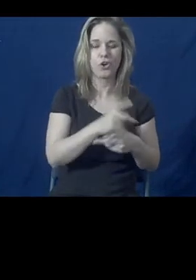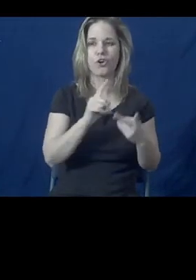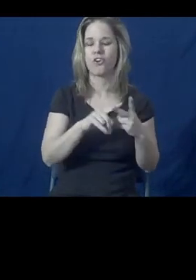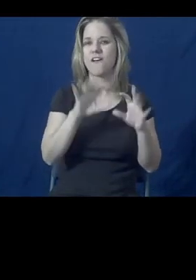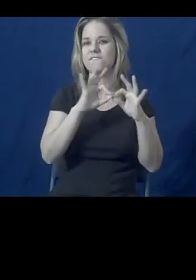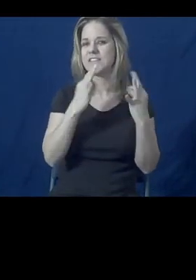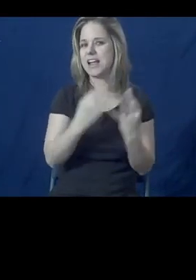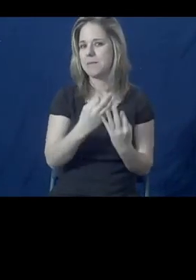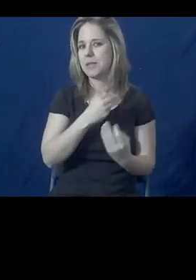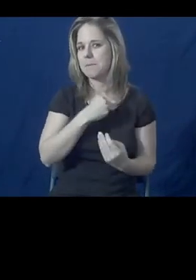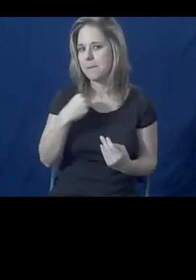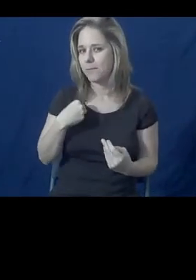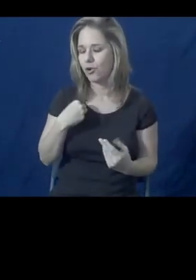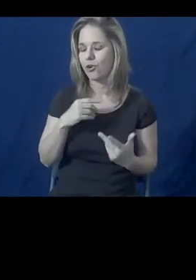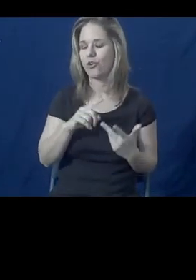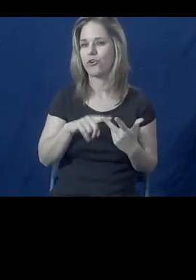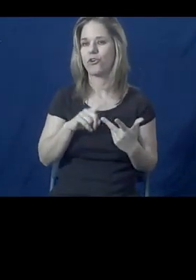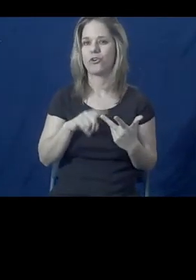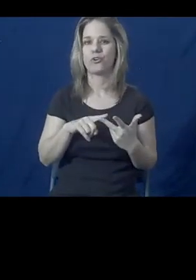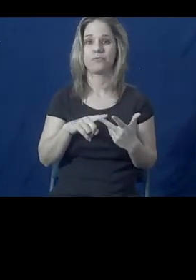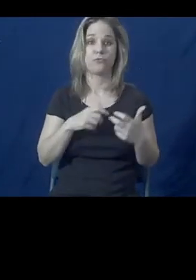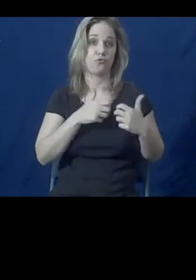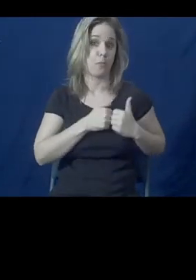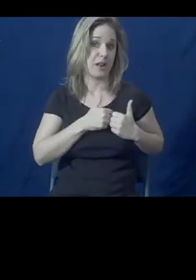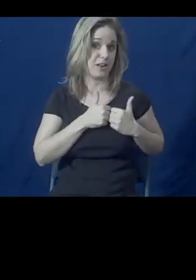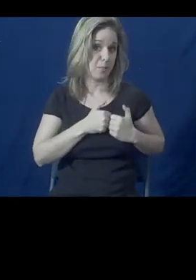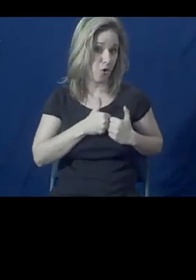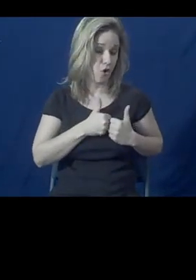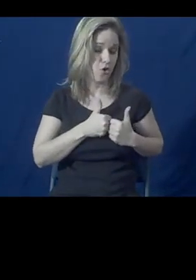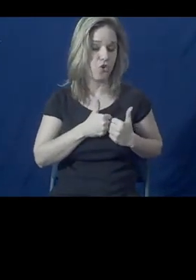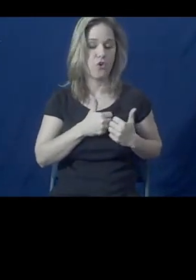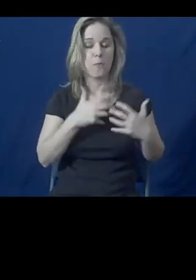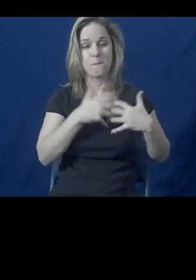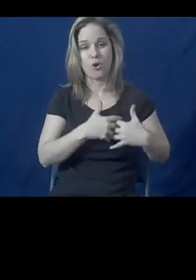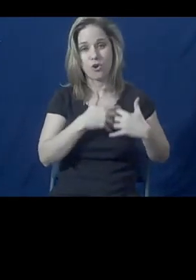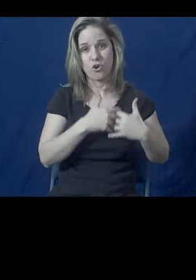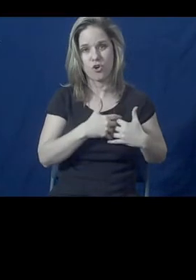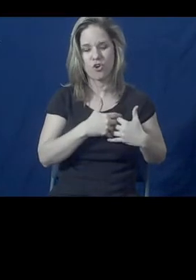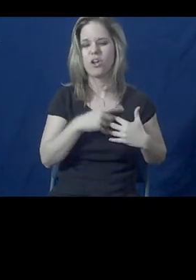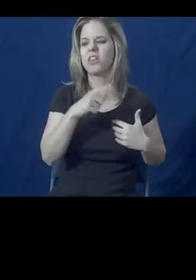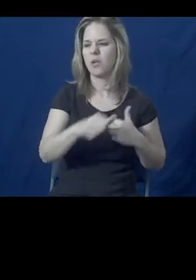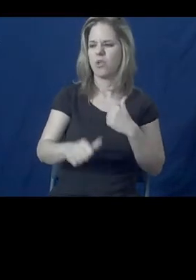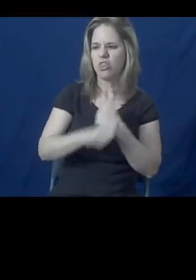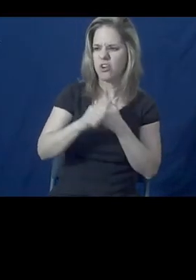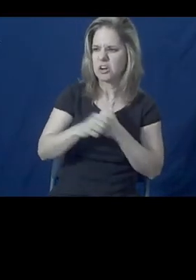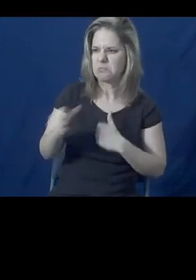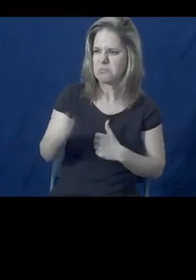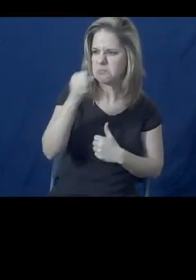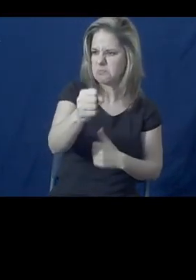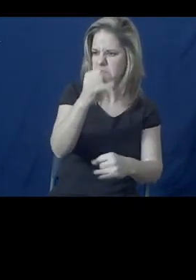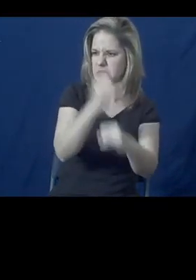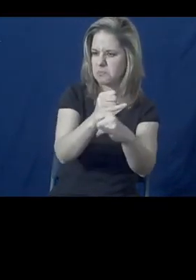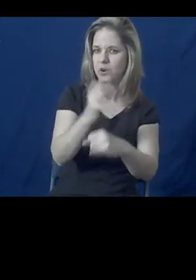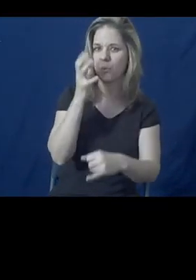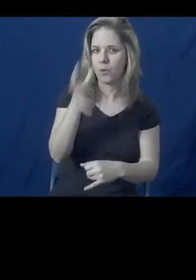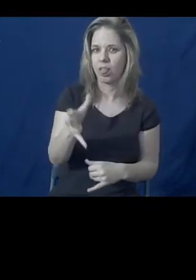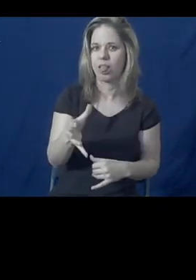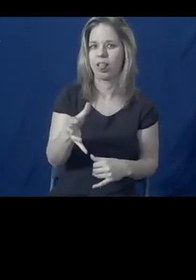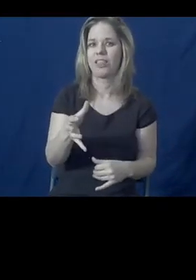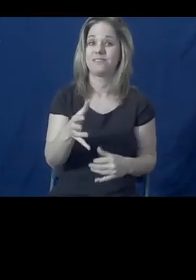or a romantic partner, they will be threatened with institutionalization. And in most states, there are